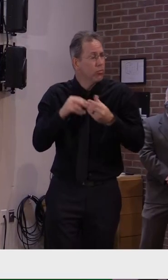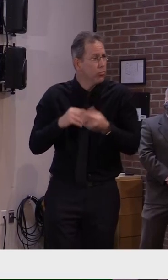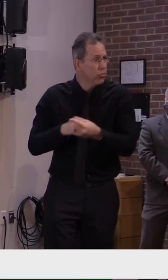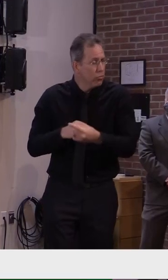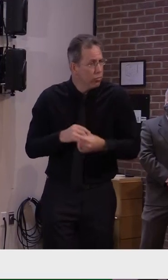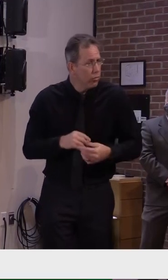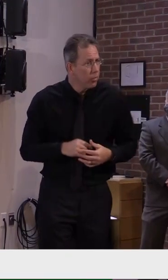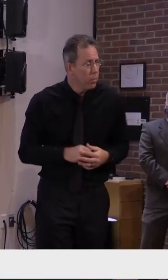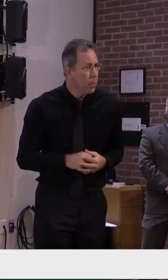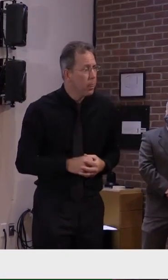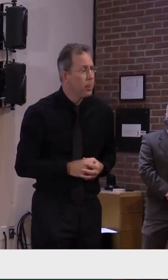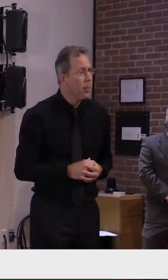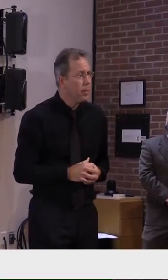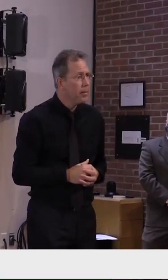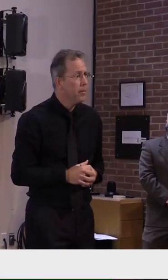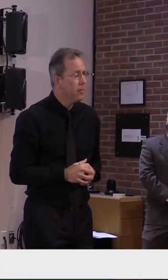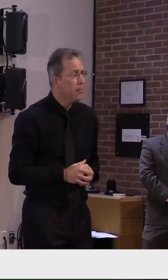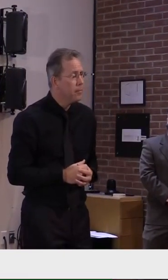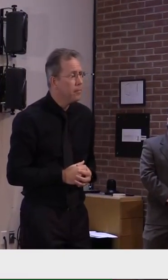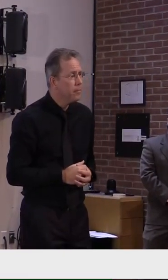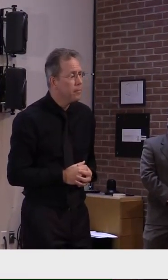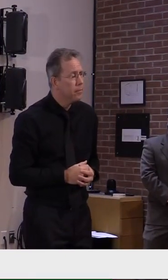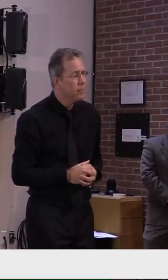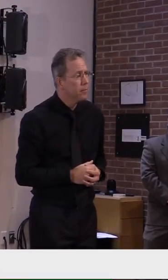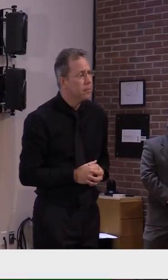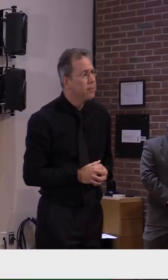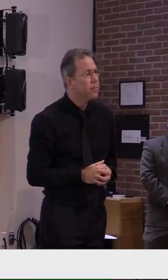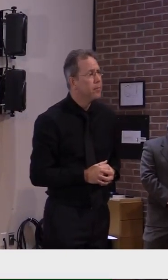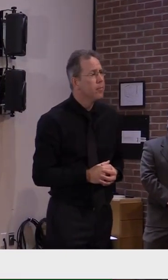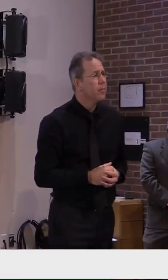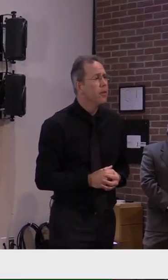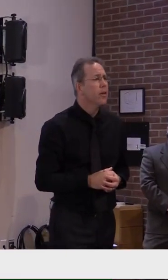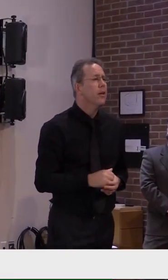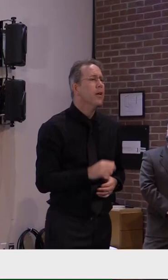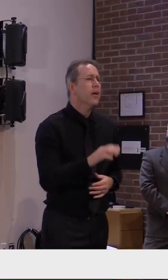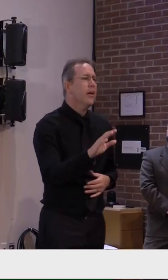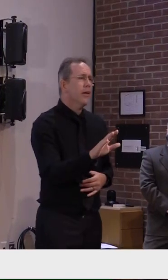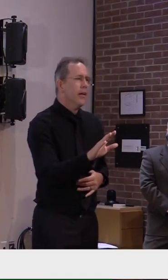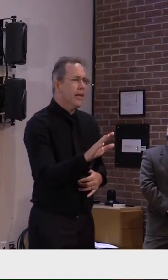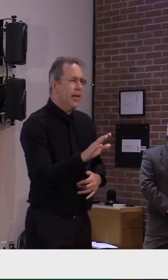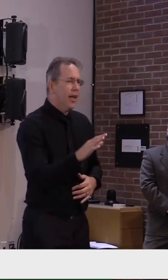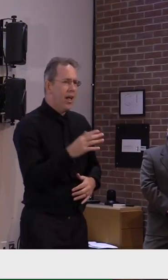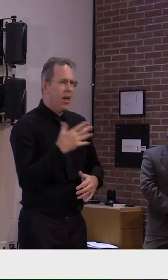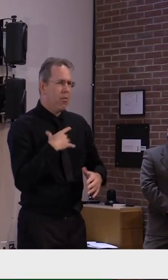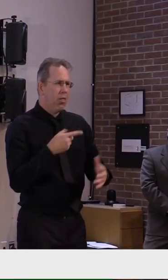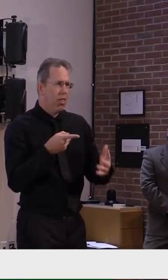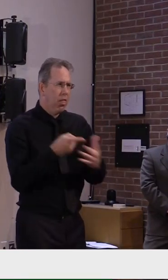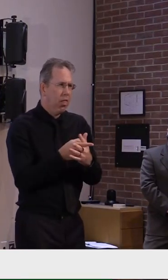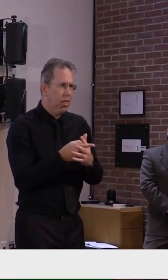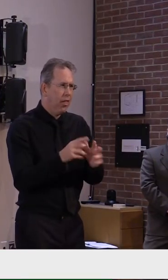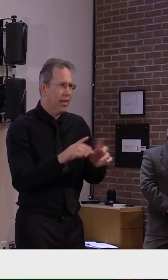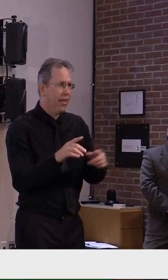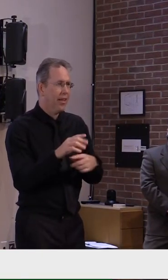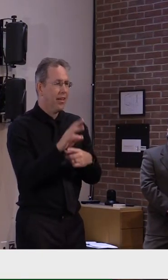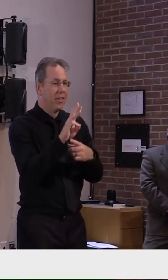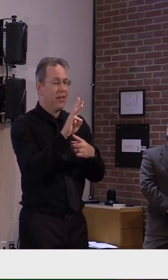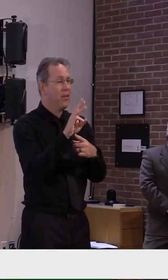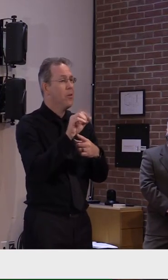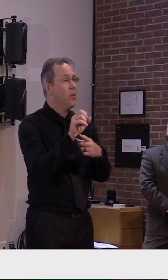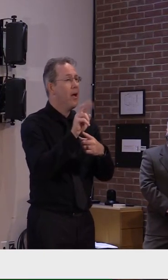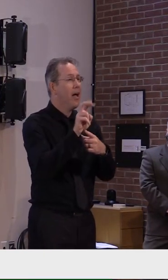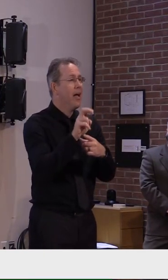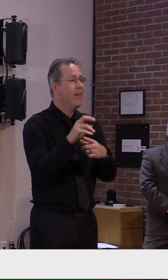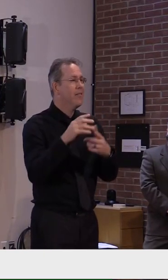Yeah, not to demean the question at all, I don't know that the term has much meaning for us here at this point. If you look